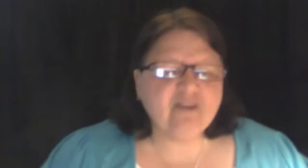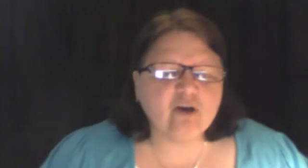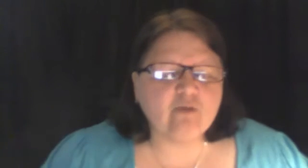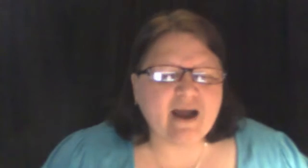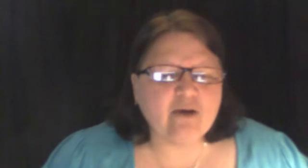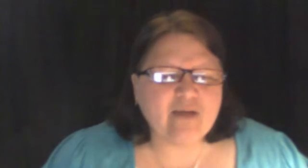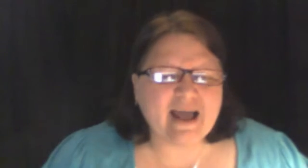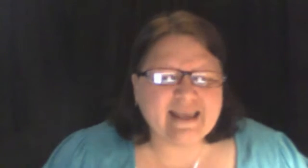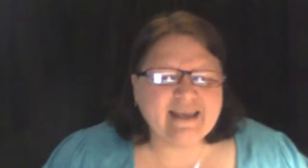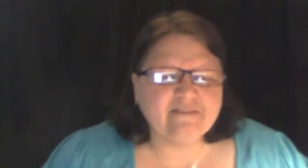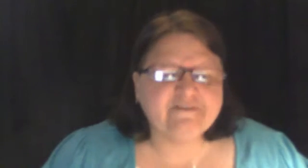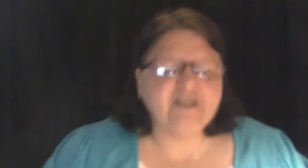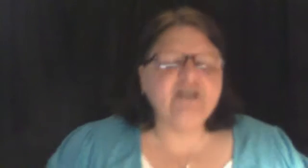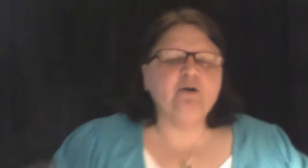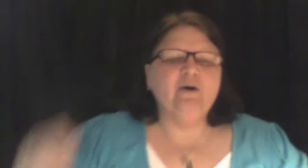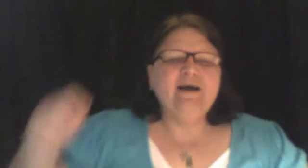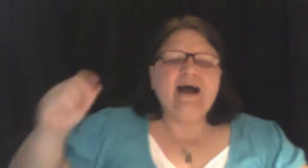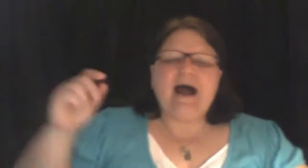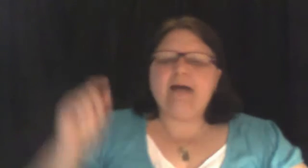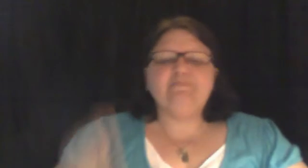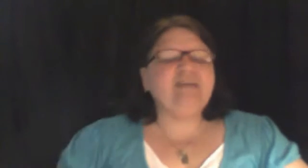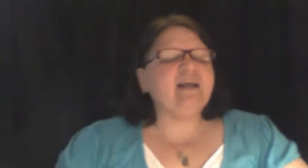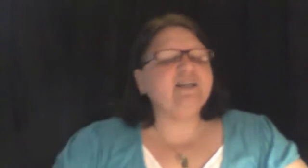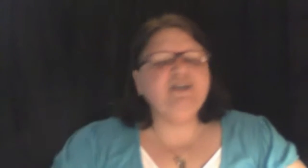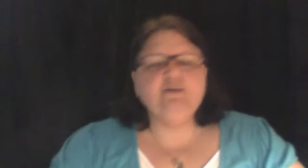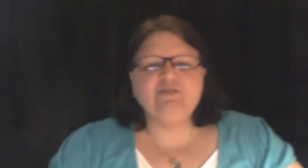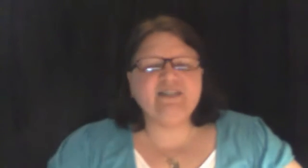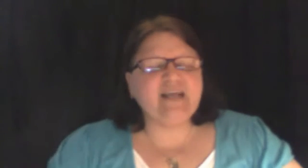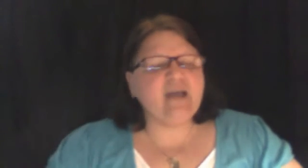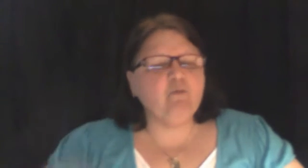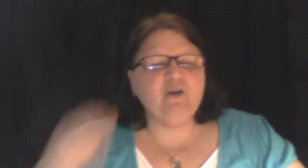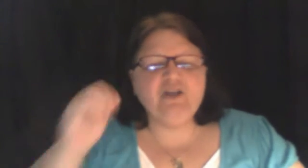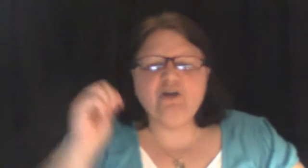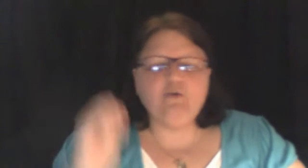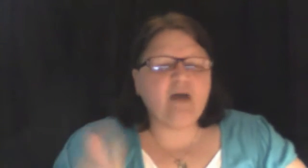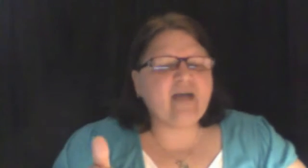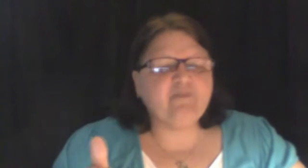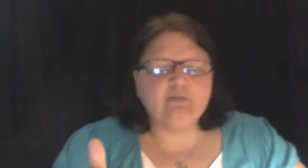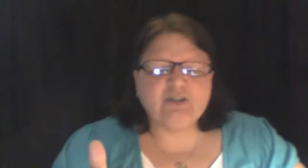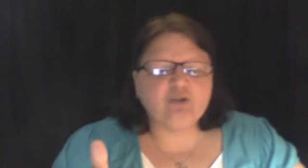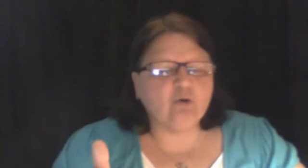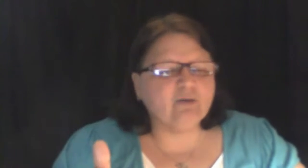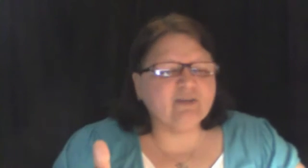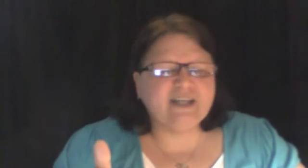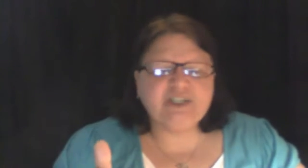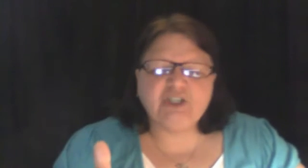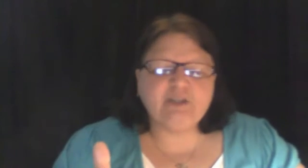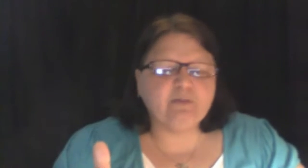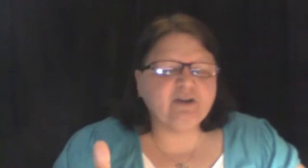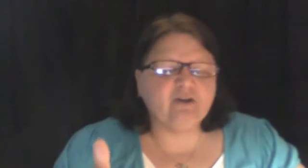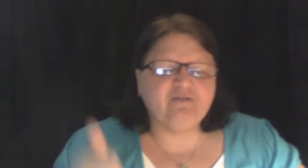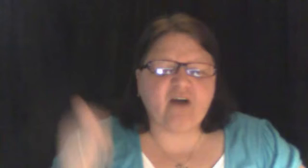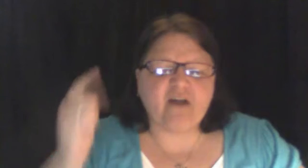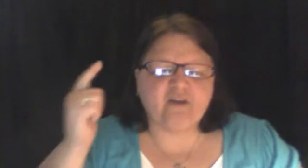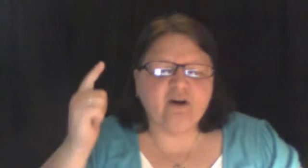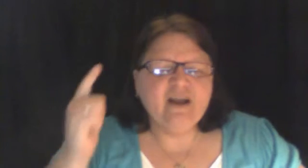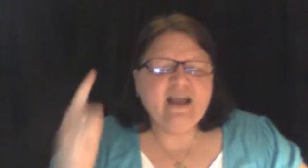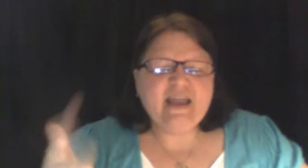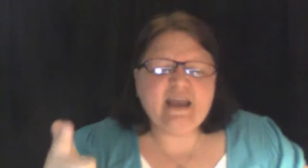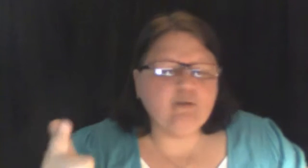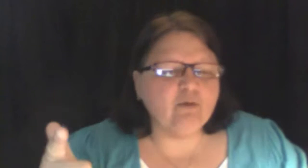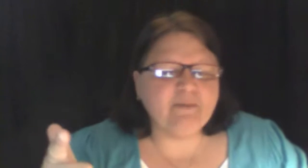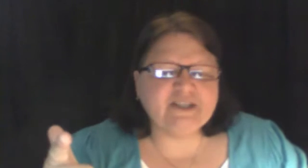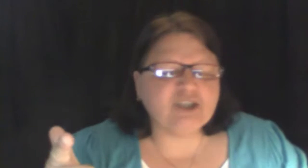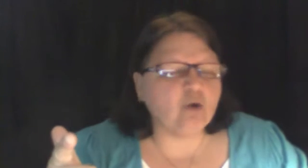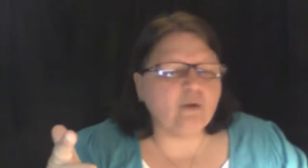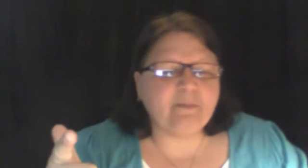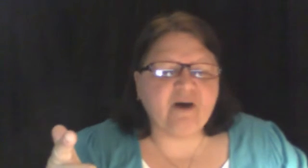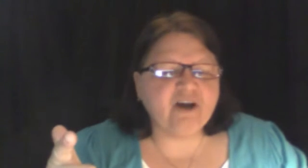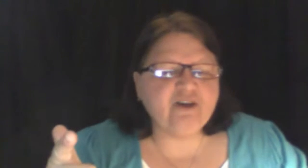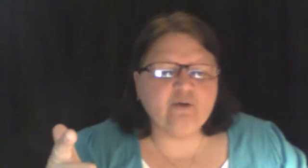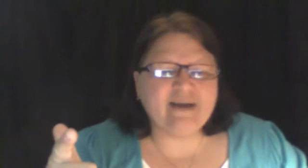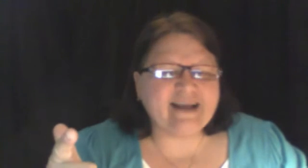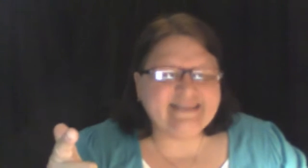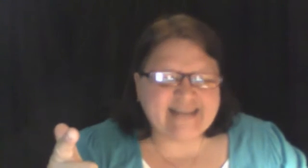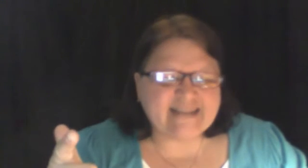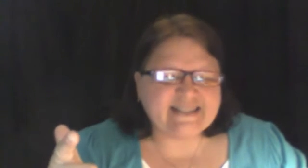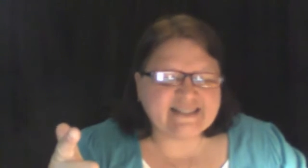the ground I give to you. I'm telling you today, when you have a restored relationship with your father, he will bestow upon you an identity